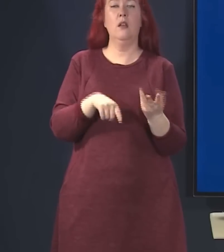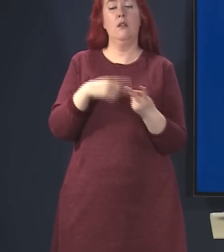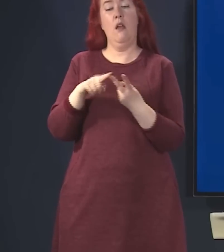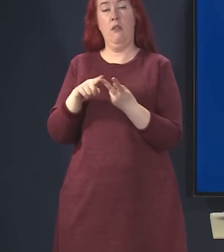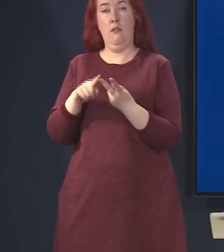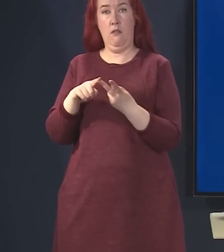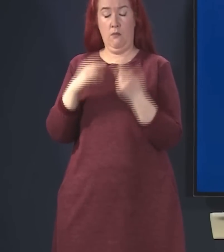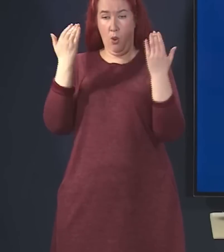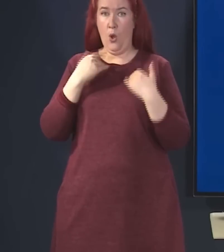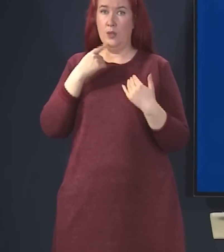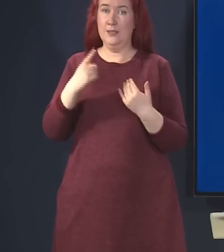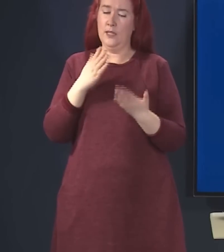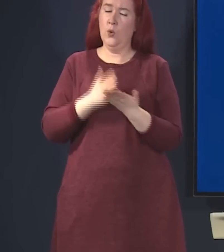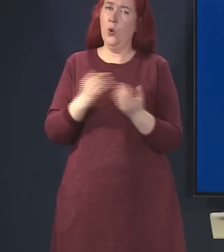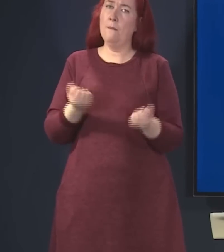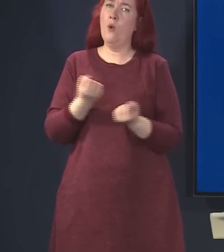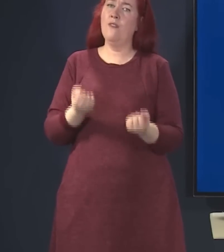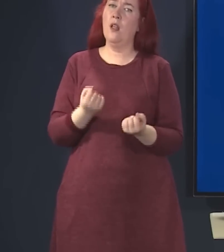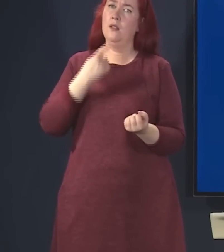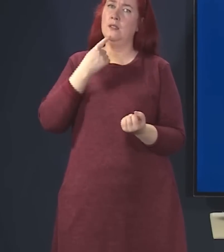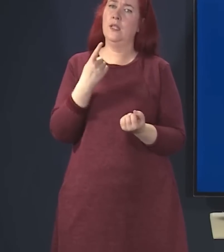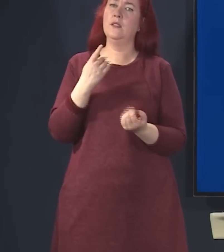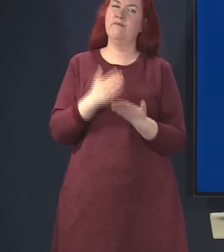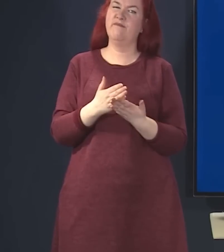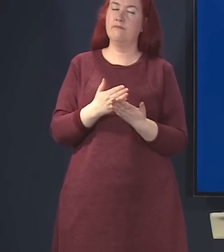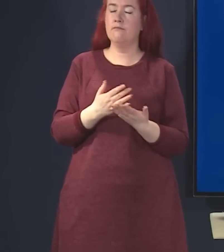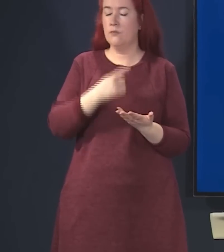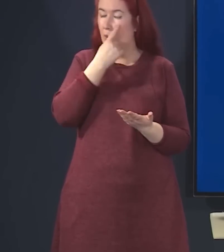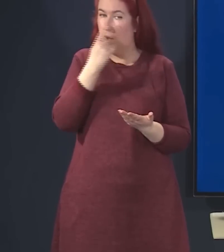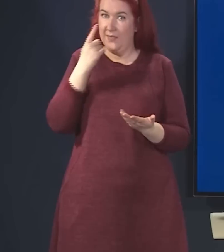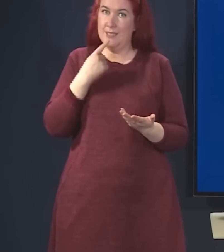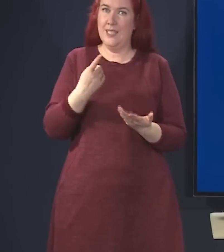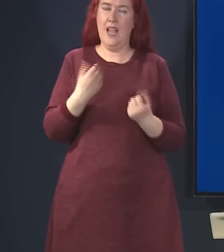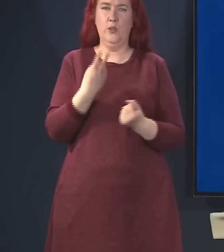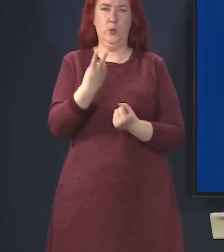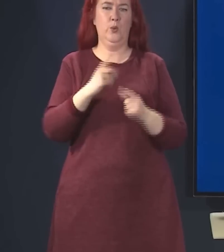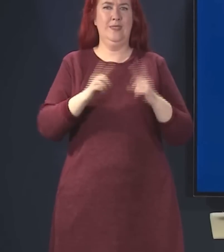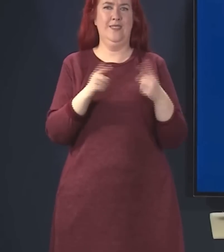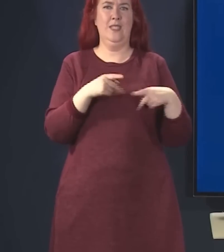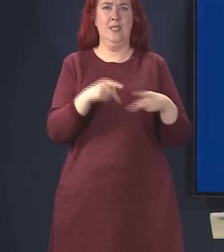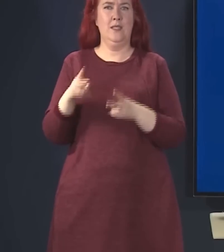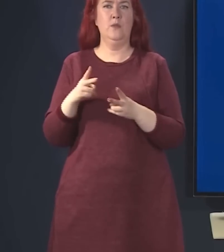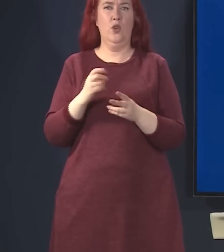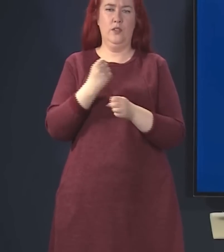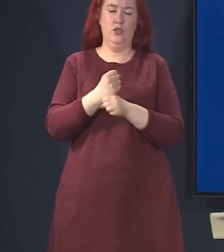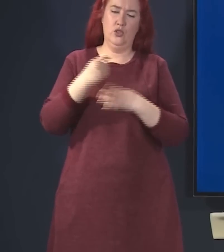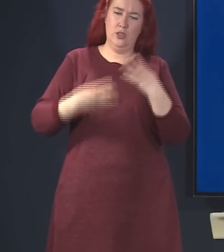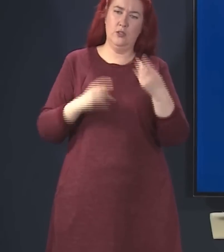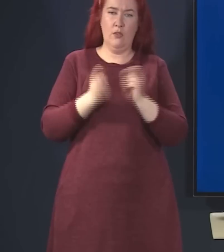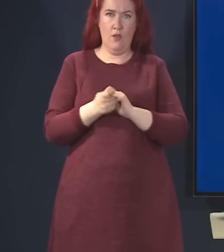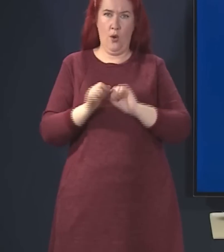I think he raised specifically the fairly obvious problems about having two systems of gender reform in different parts of the UK.